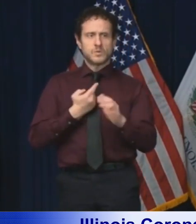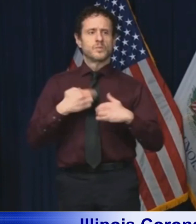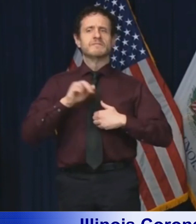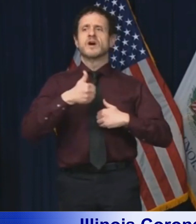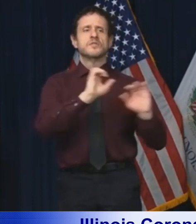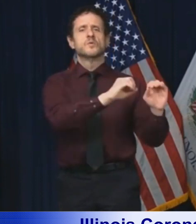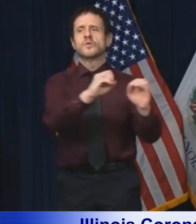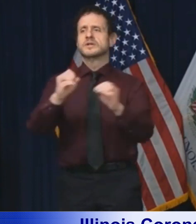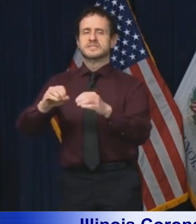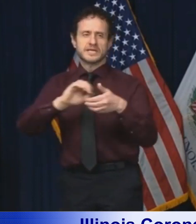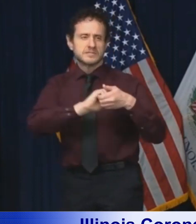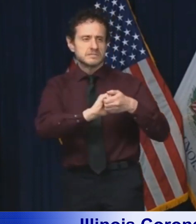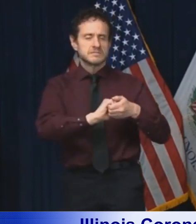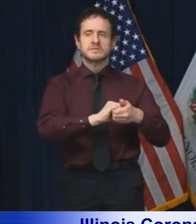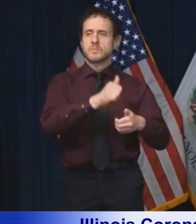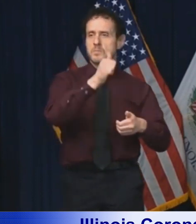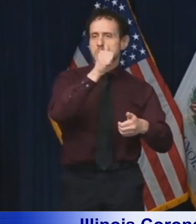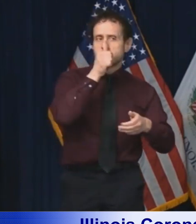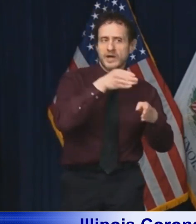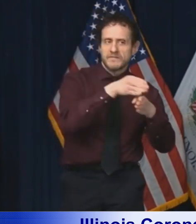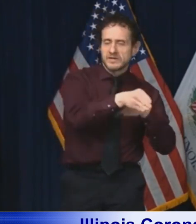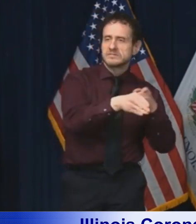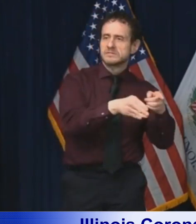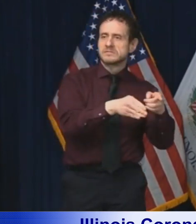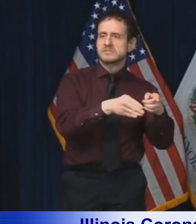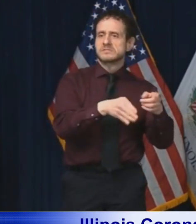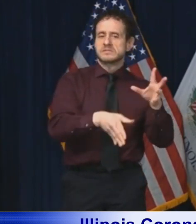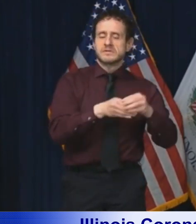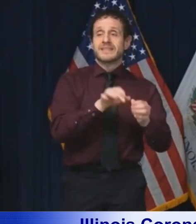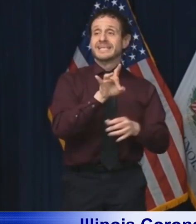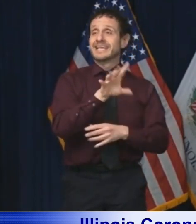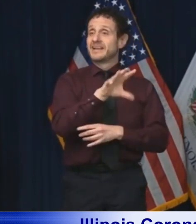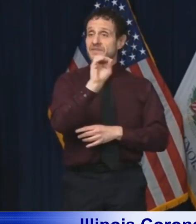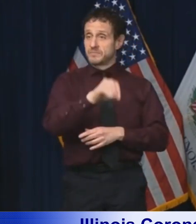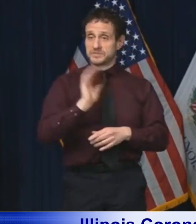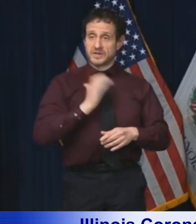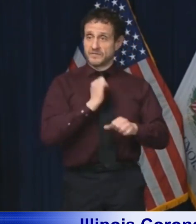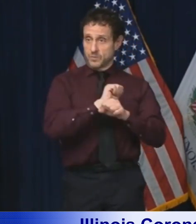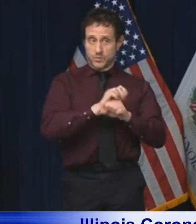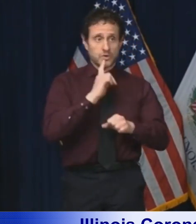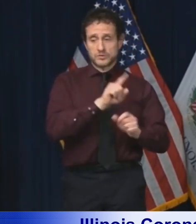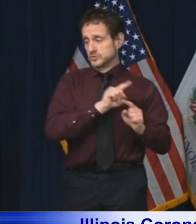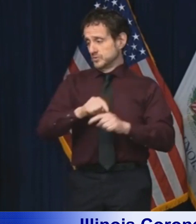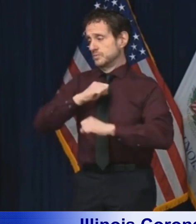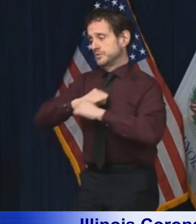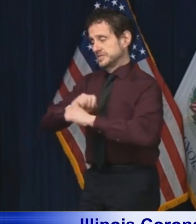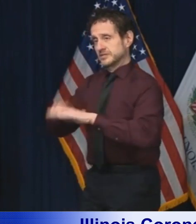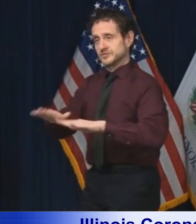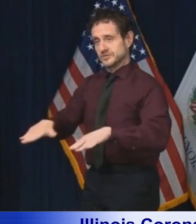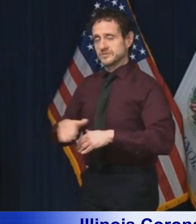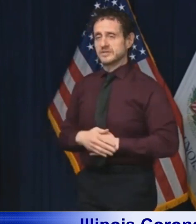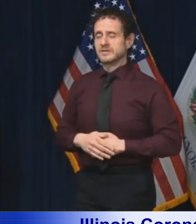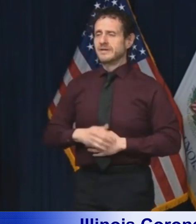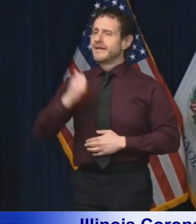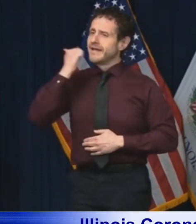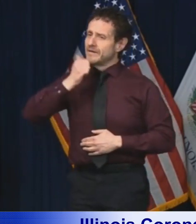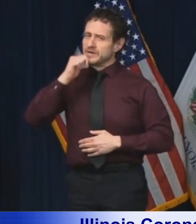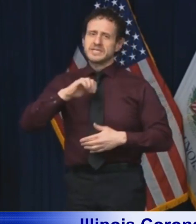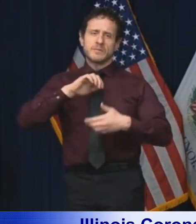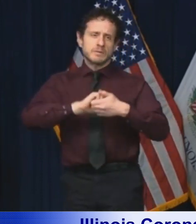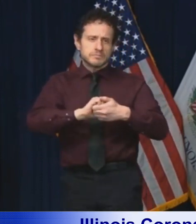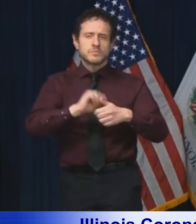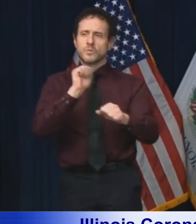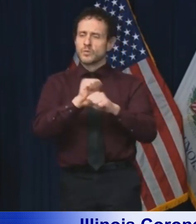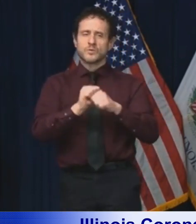Our partners in the private sector make up 85% of the workforce that protects children. Every day we work hand in hand with